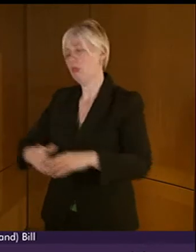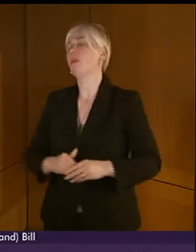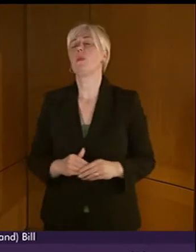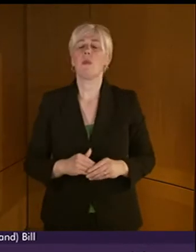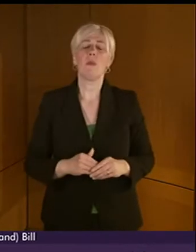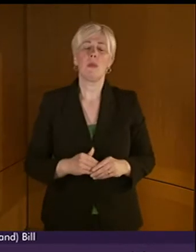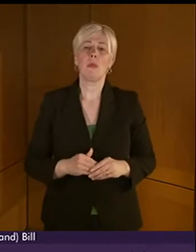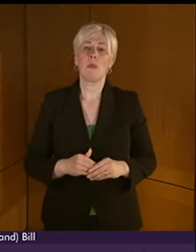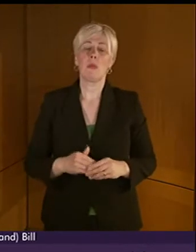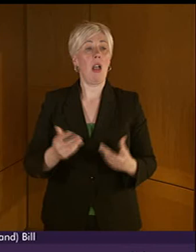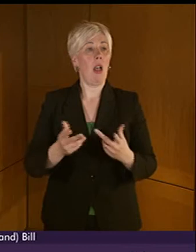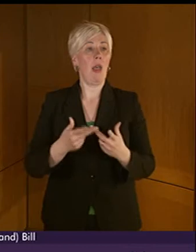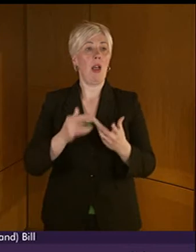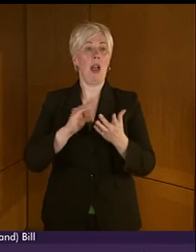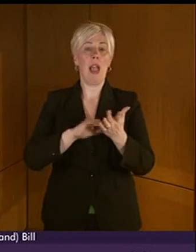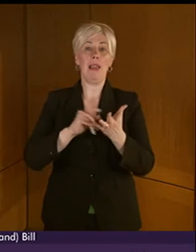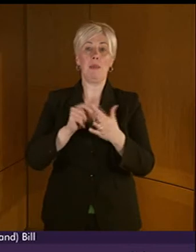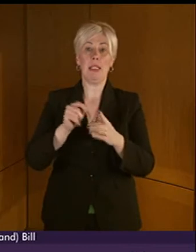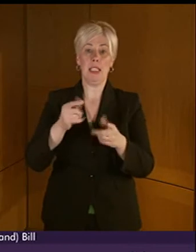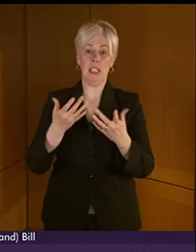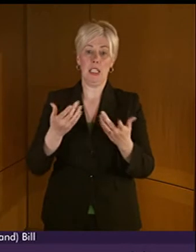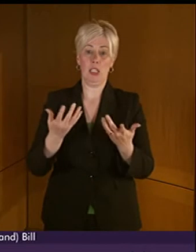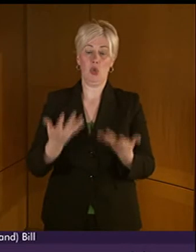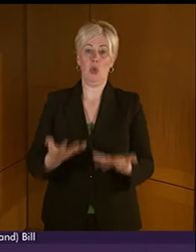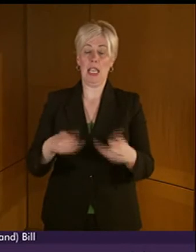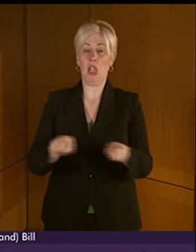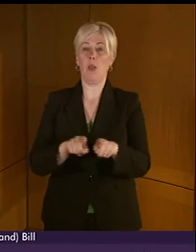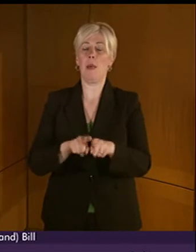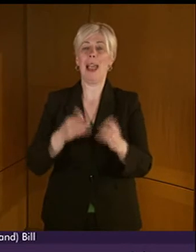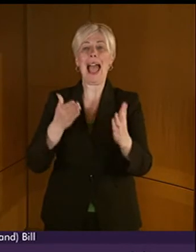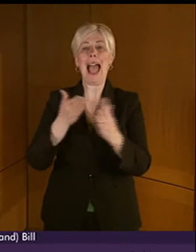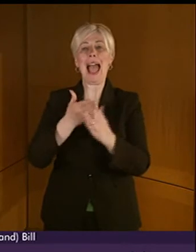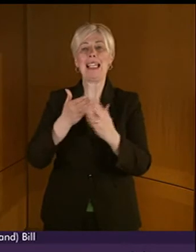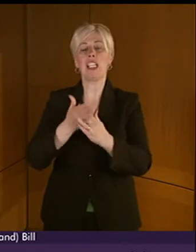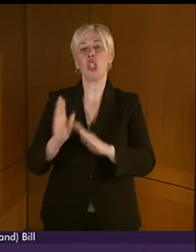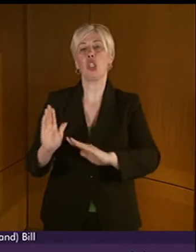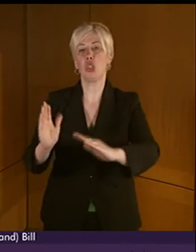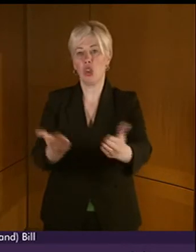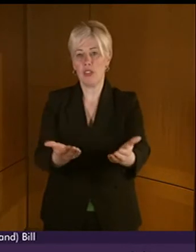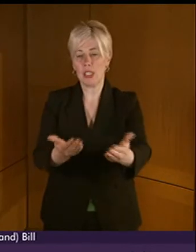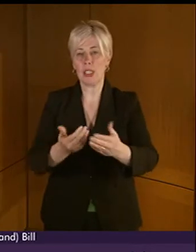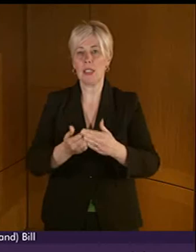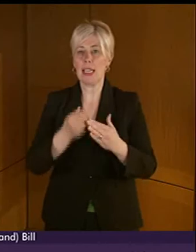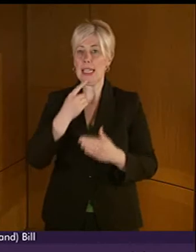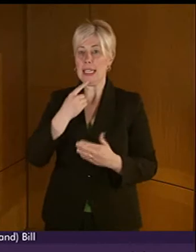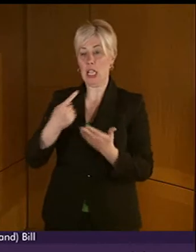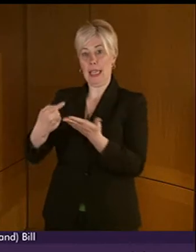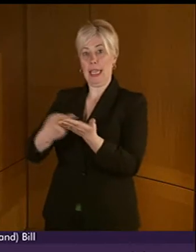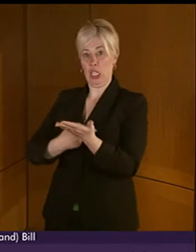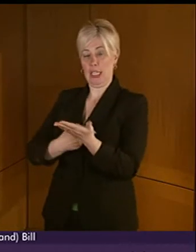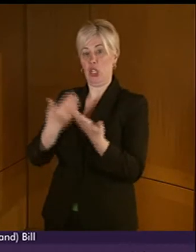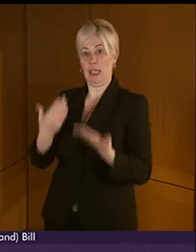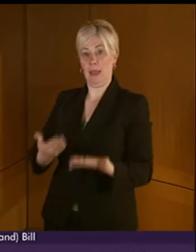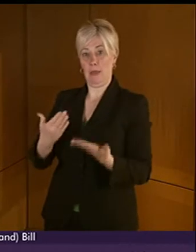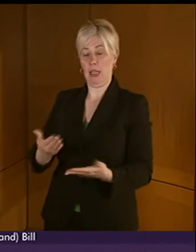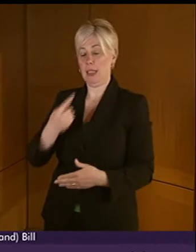talked about access to services and Richard Simpson talked about legislation that currently demands that needs of